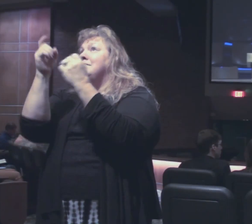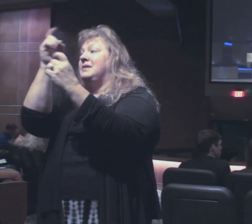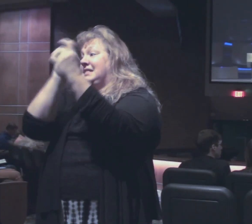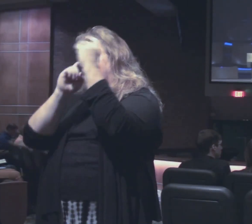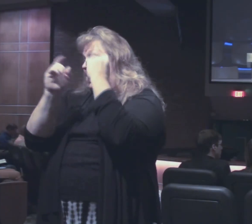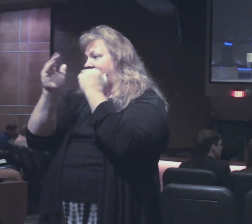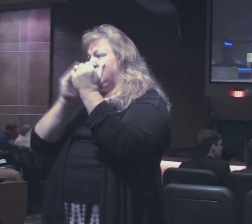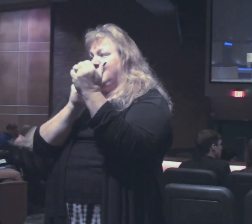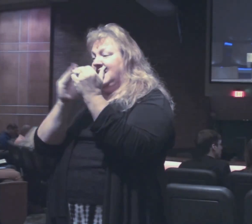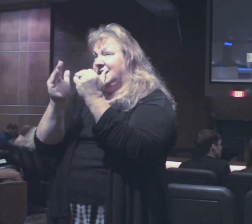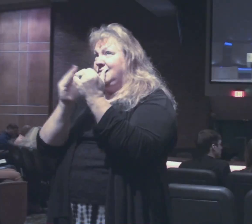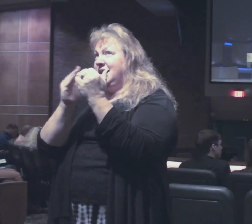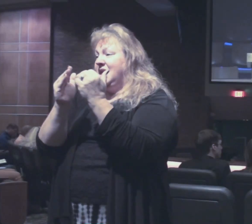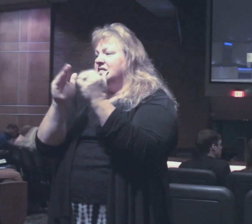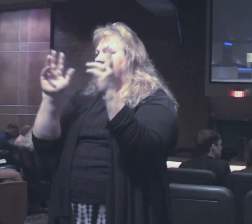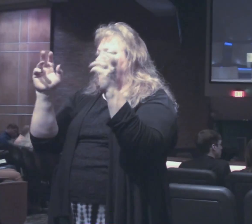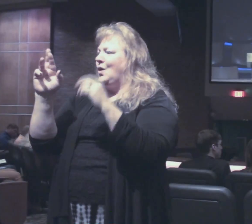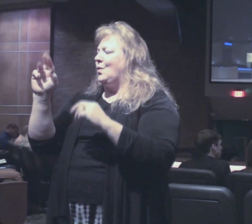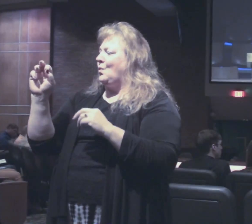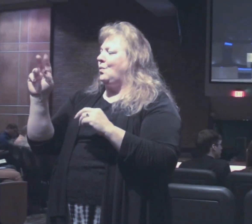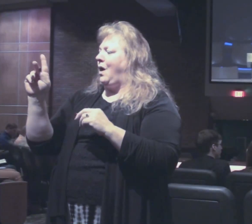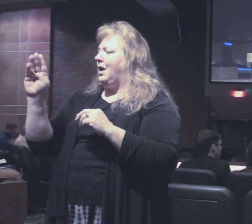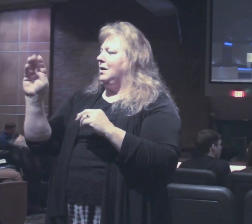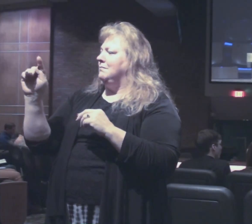chapter 8, rock bottom, dirt poor.